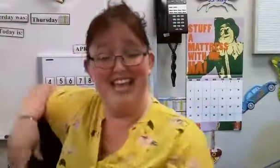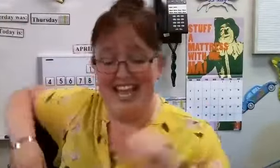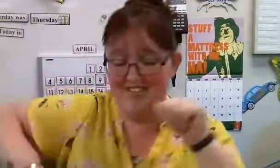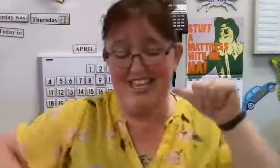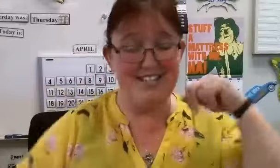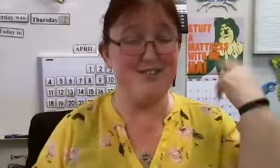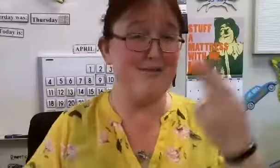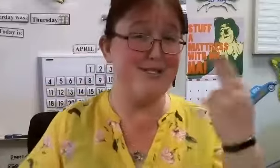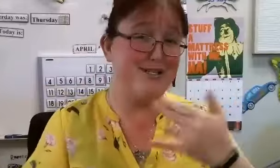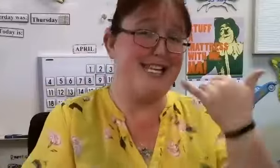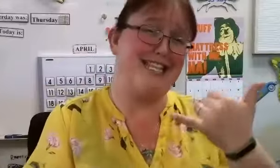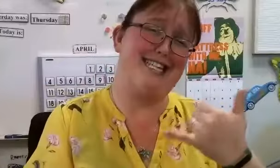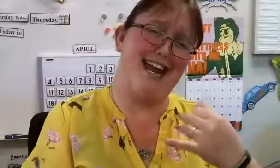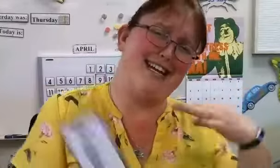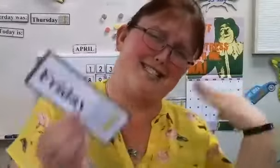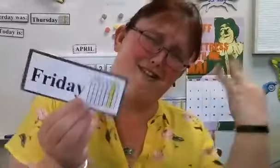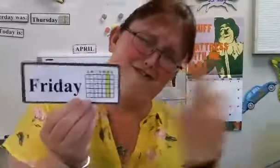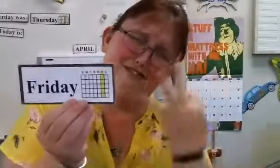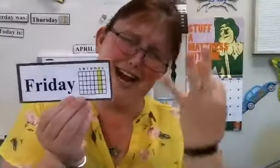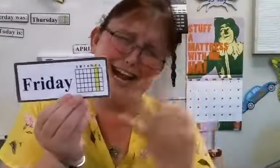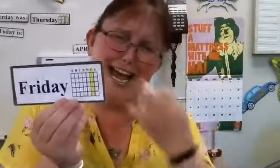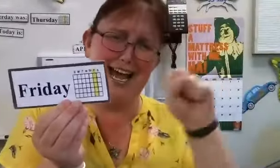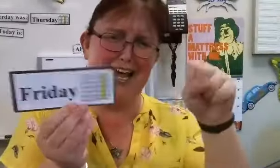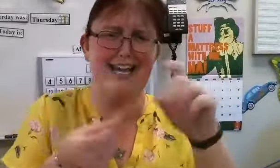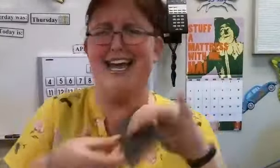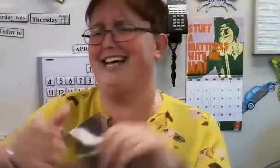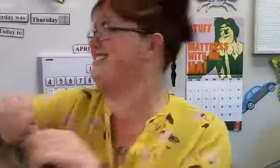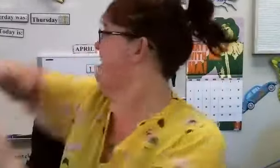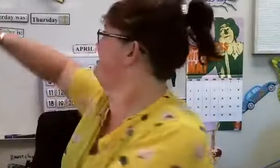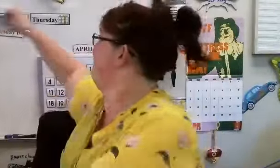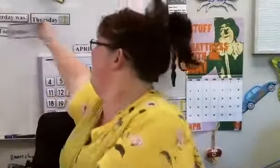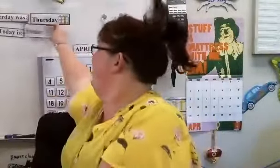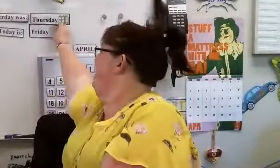If yesterday was Thursday, then today is Friday. Yeah, today is Friday.